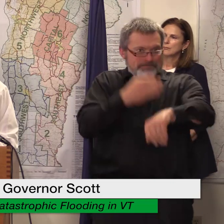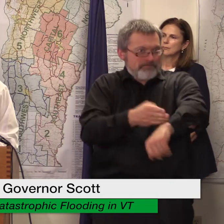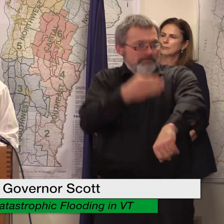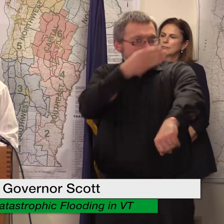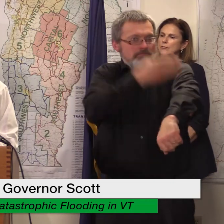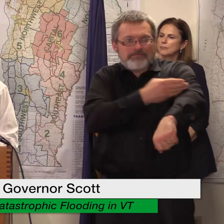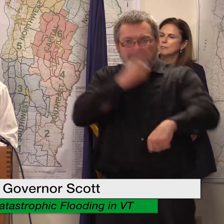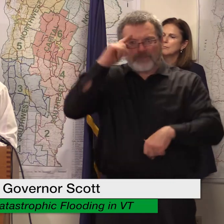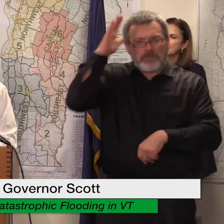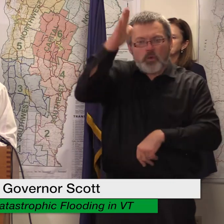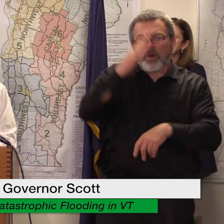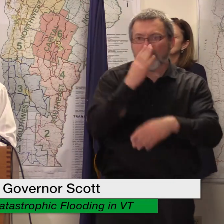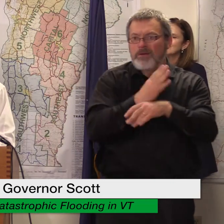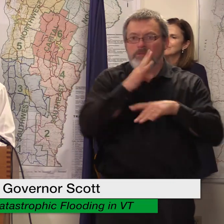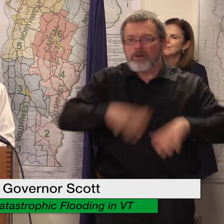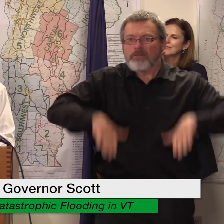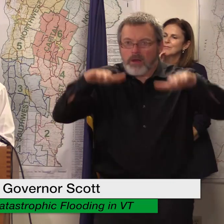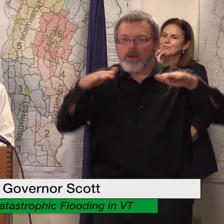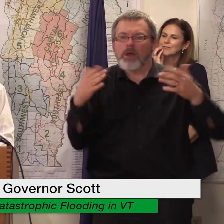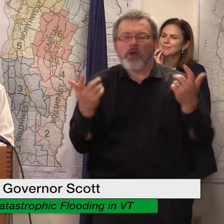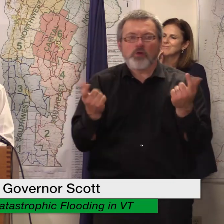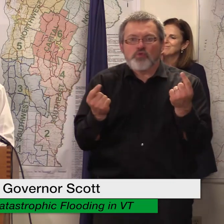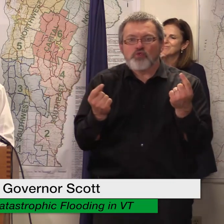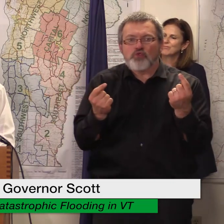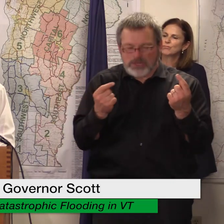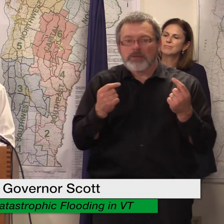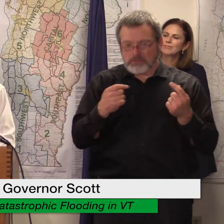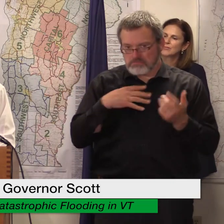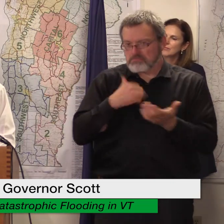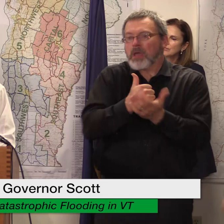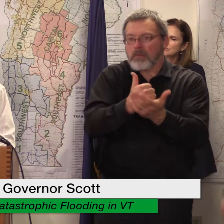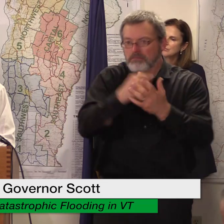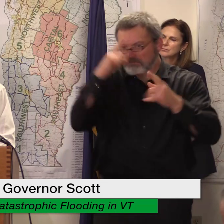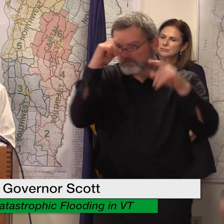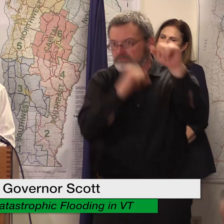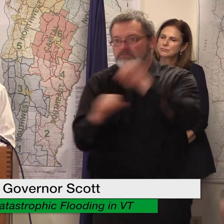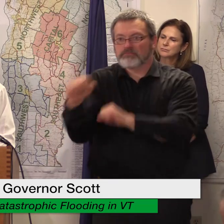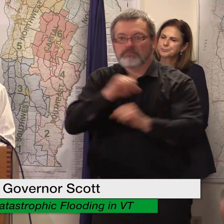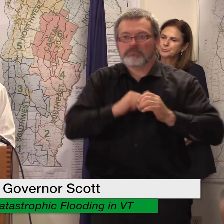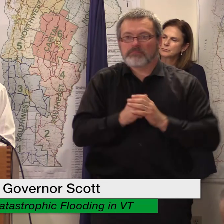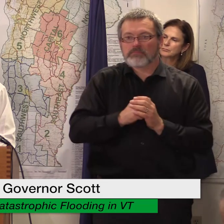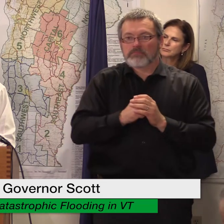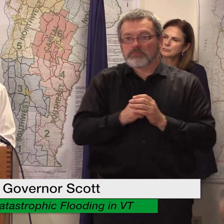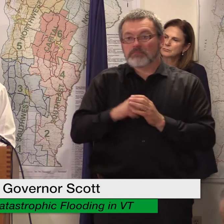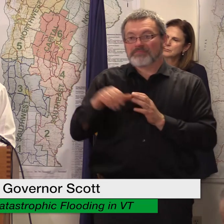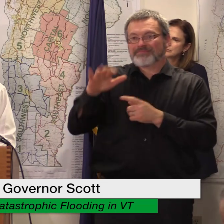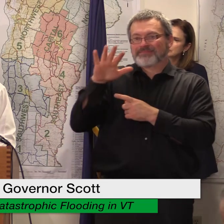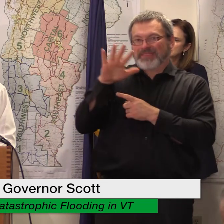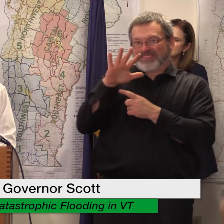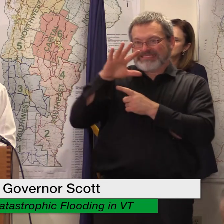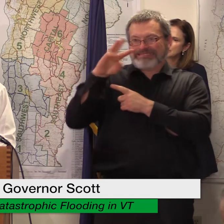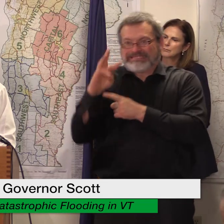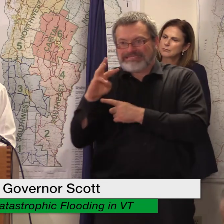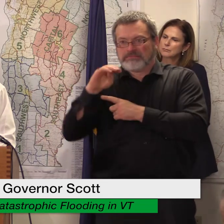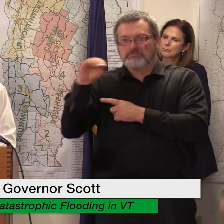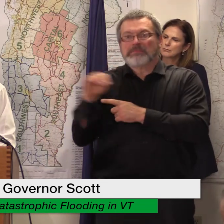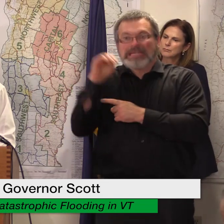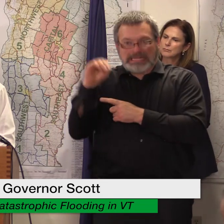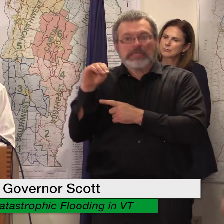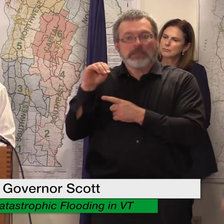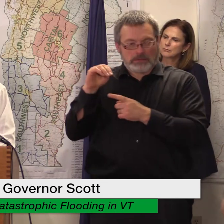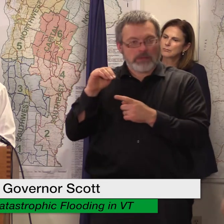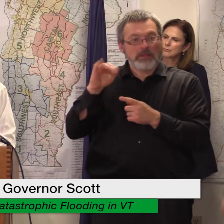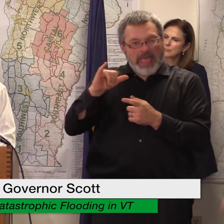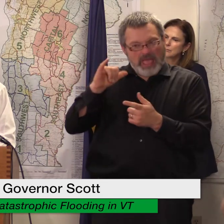we have approved we have approved 5.6 million dollars in assistance for individuals